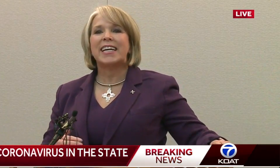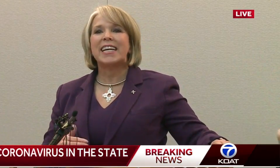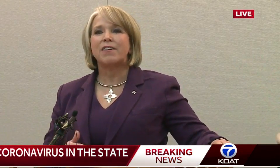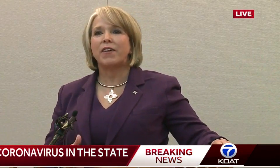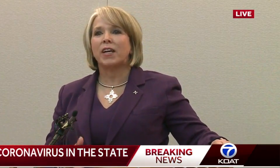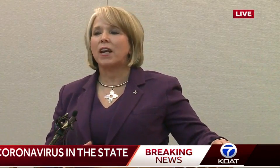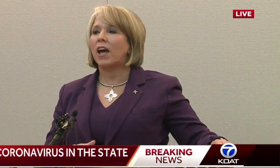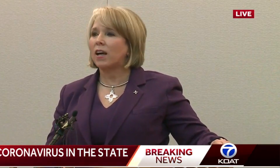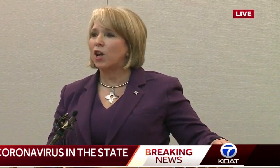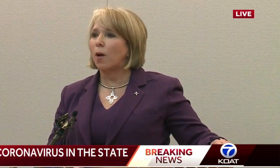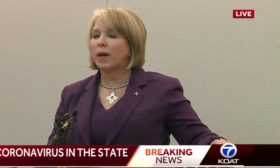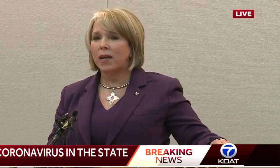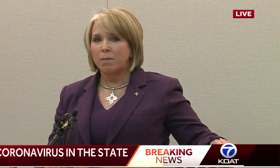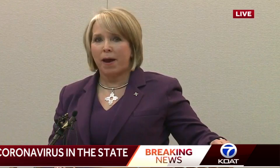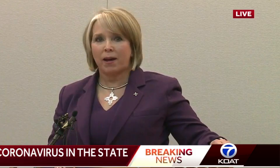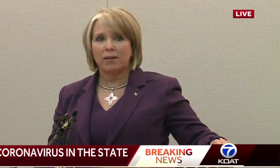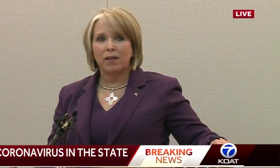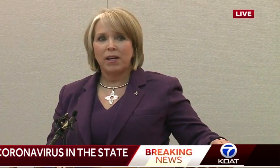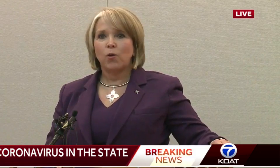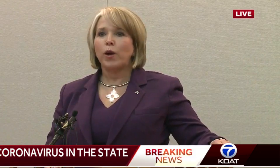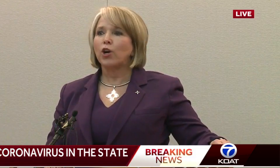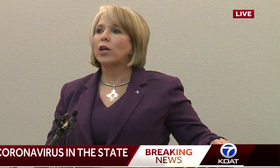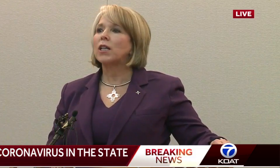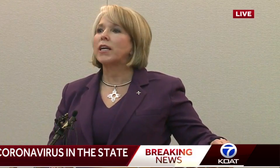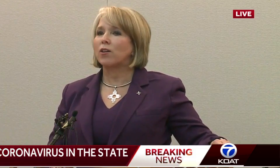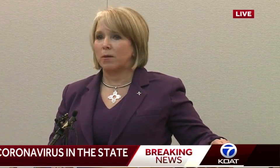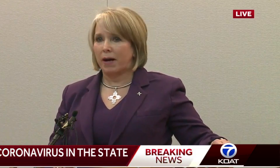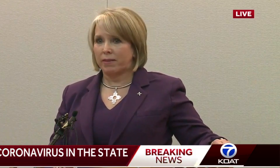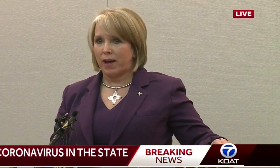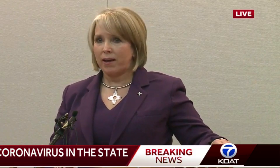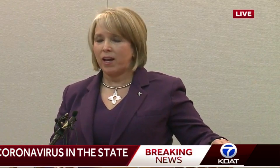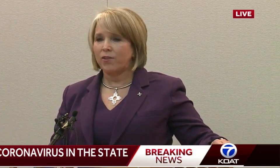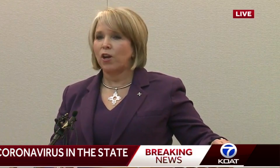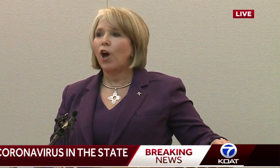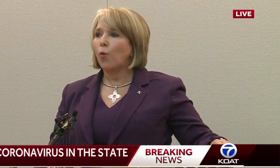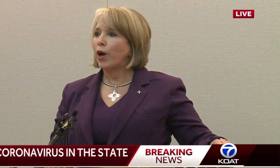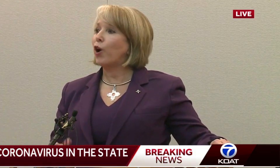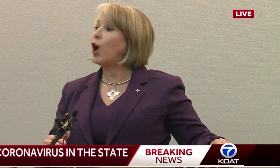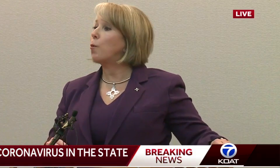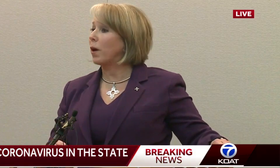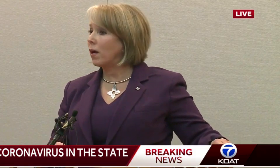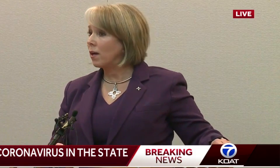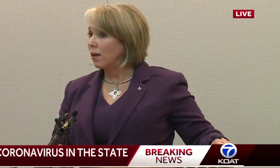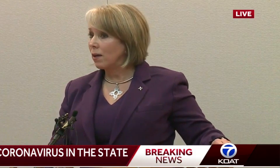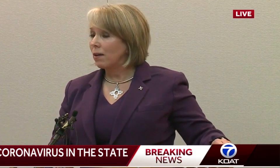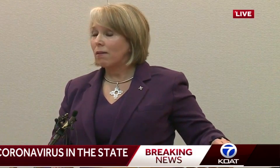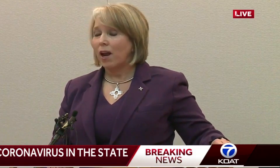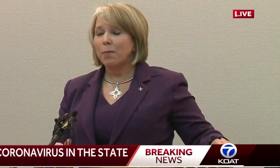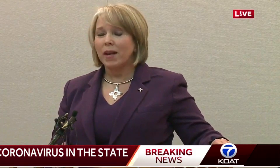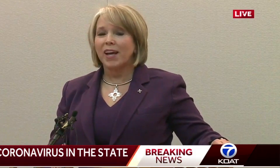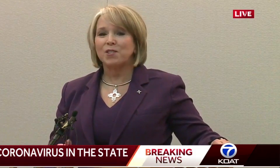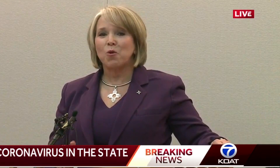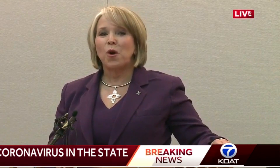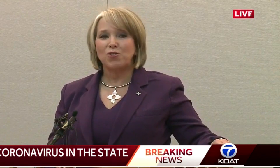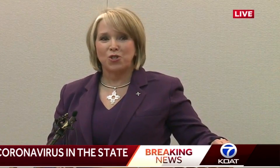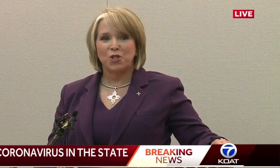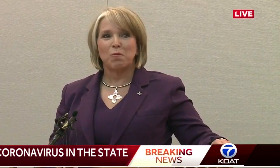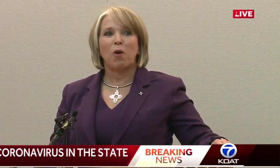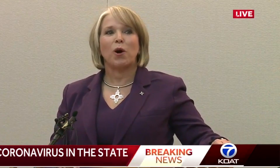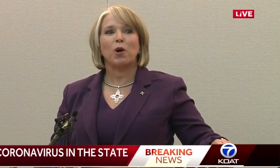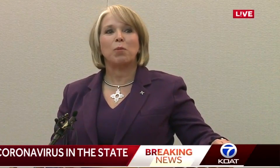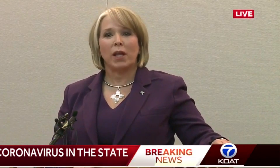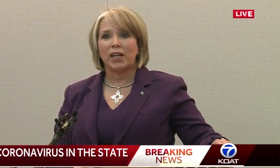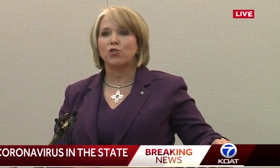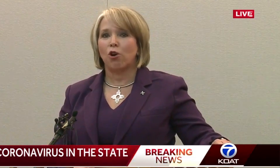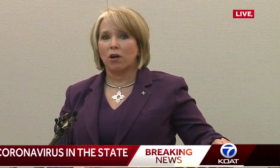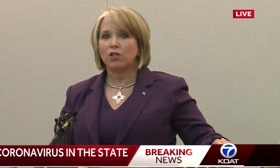has a significant economic impact, and we are clear about that, and we are hoping that I'm going to get some questions